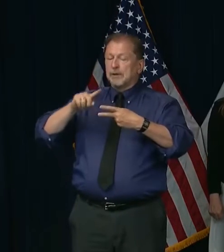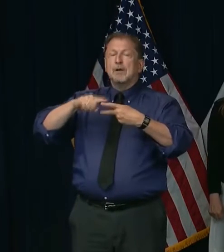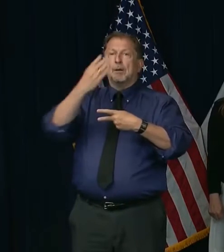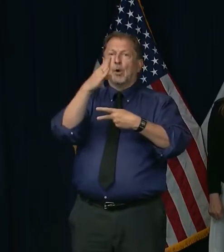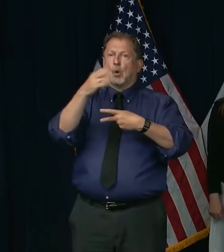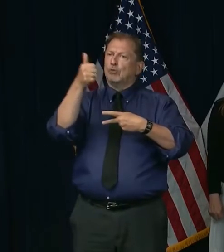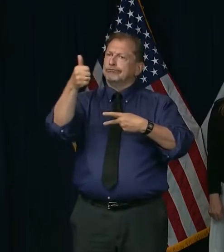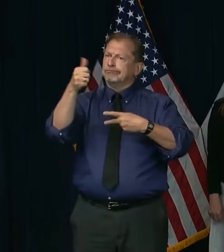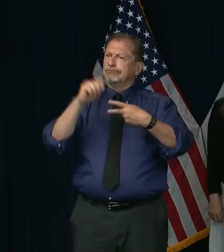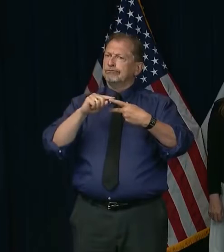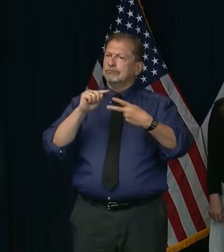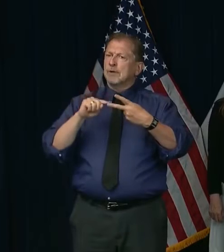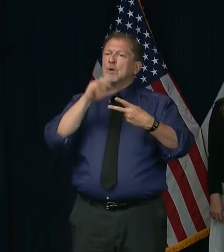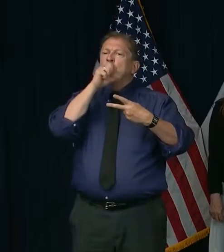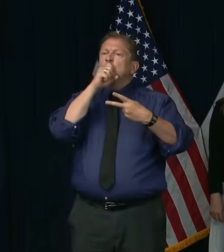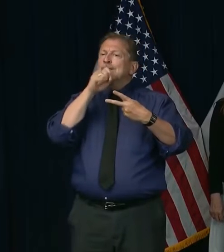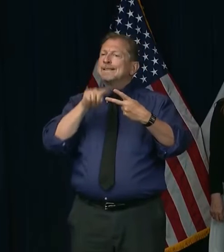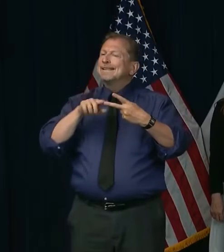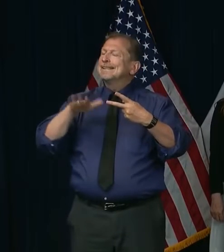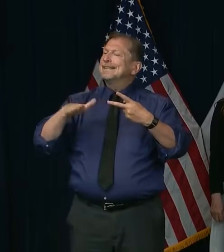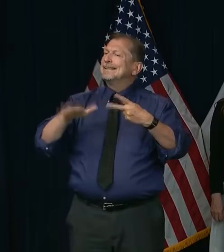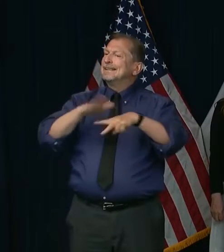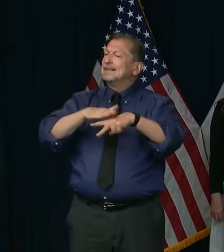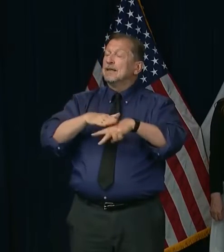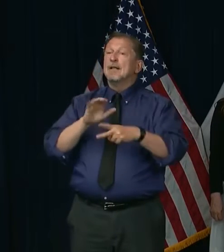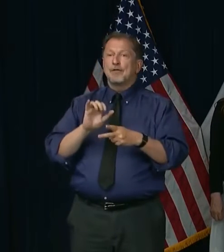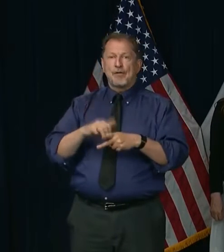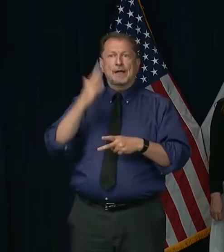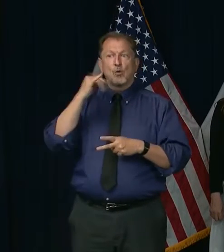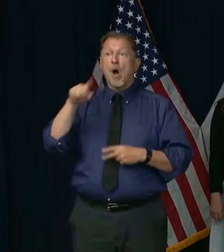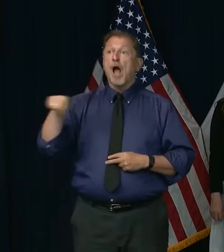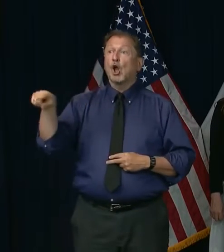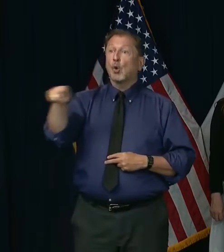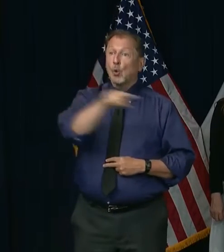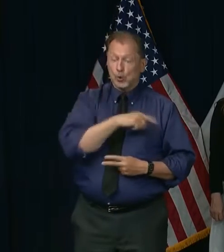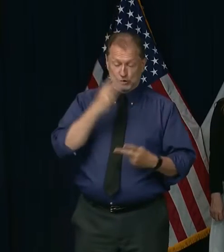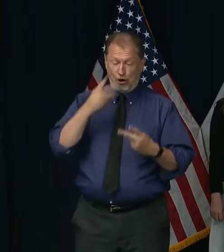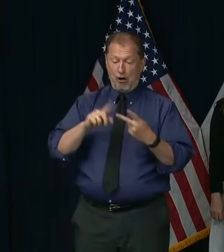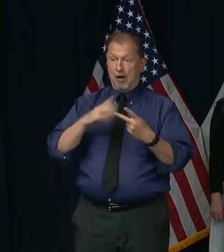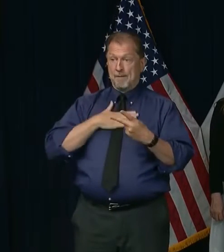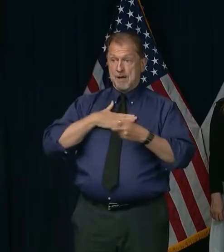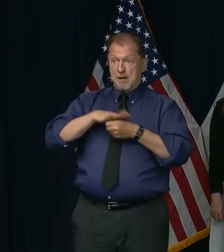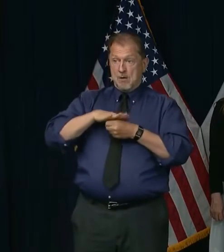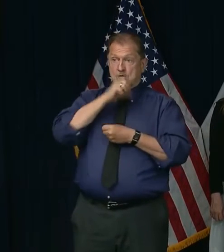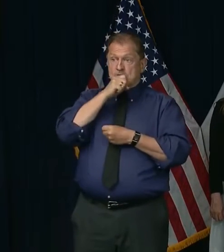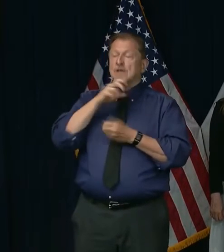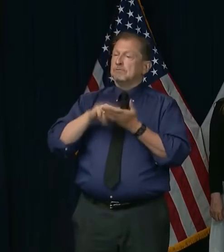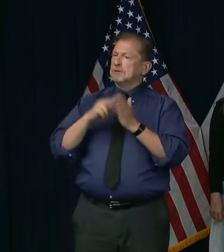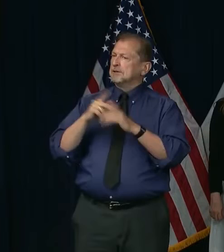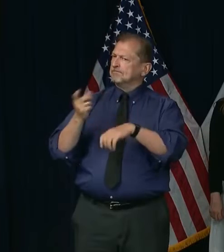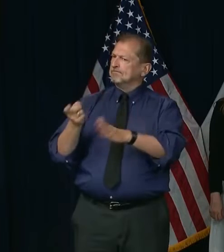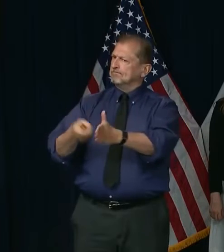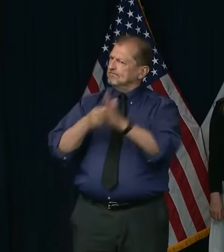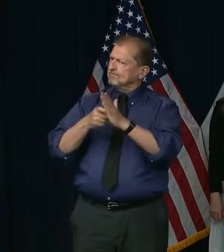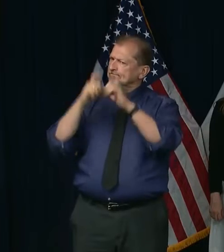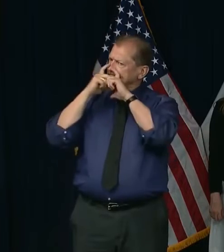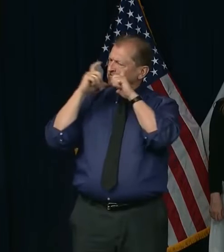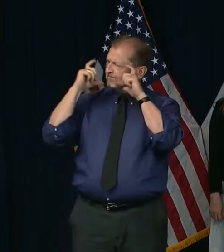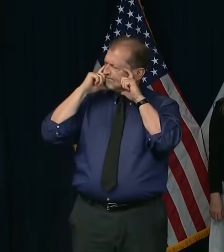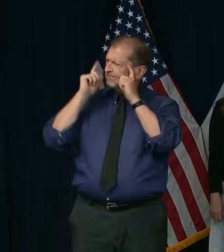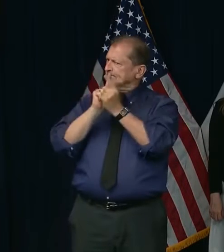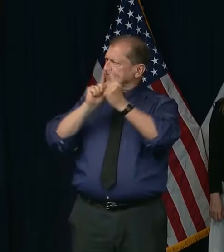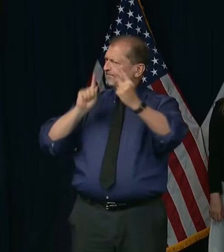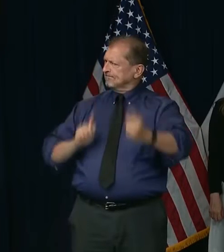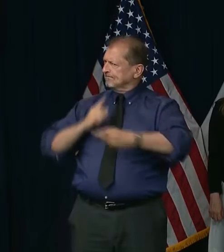individual actions are so powerful. And so that is your signal to take action. As we open a lot